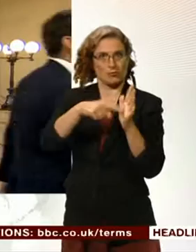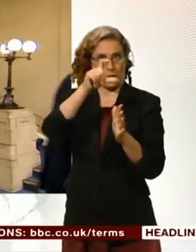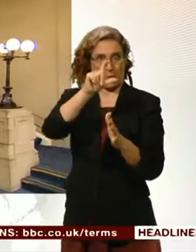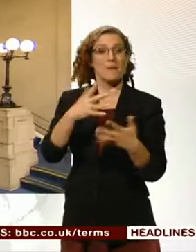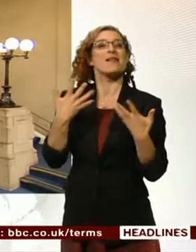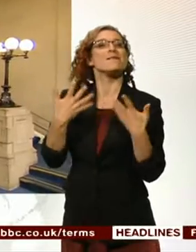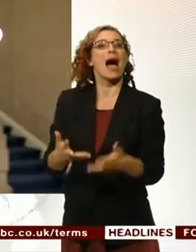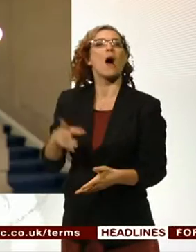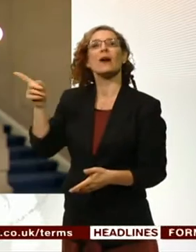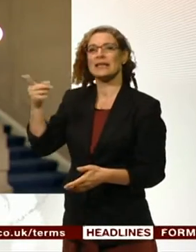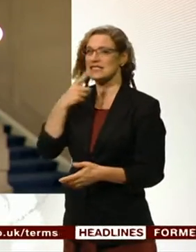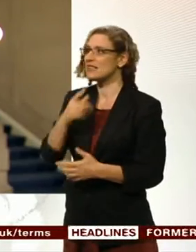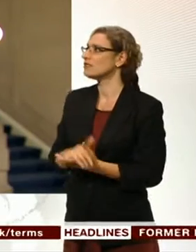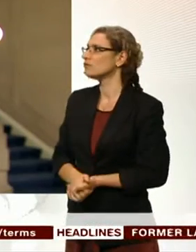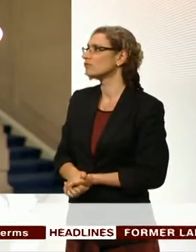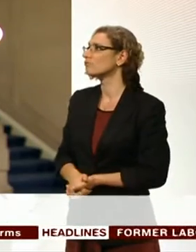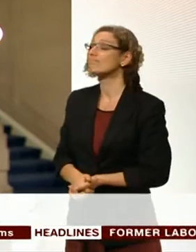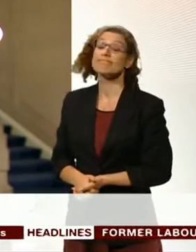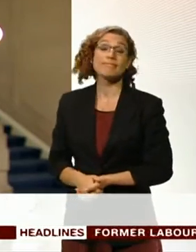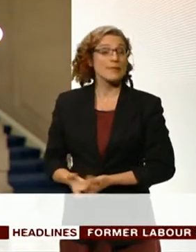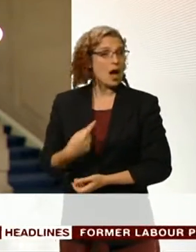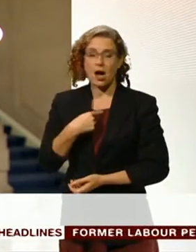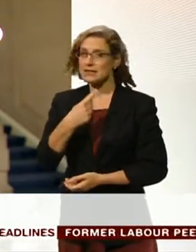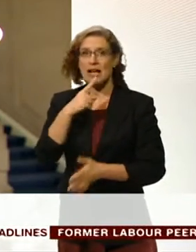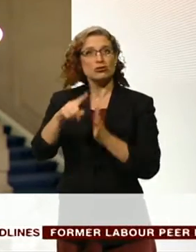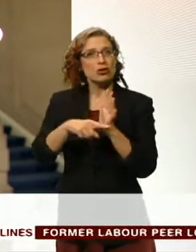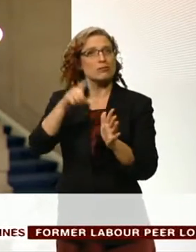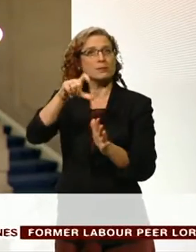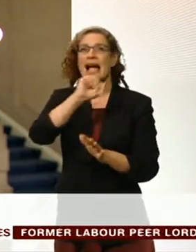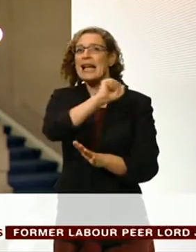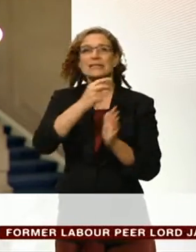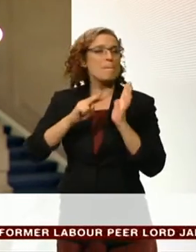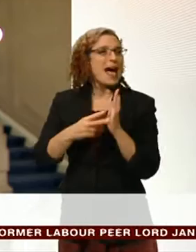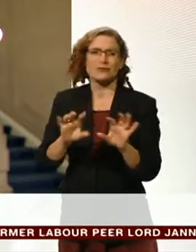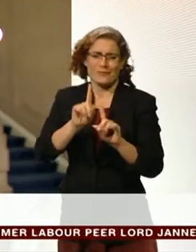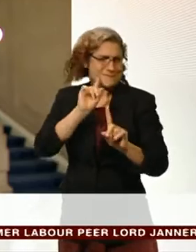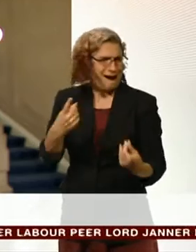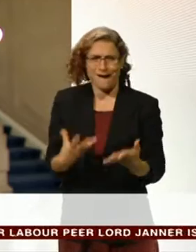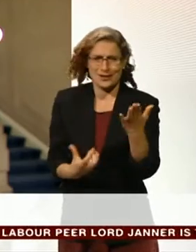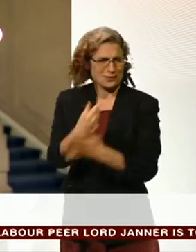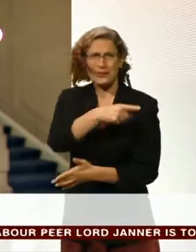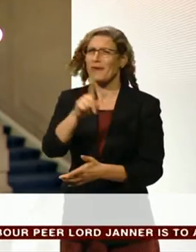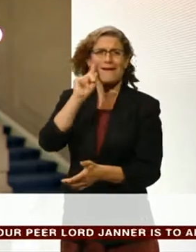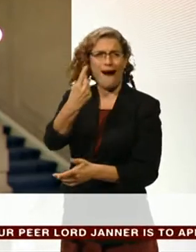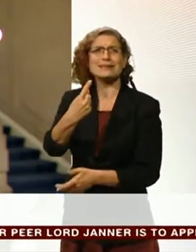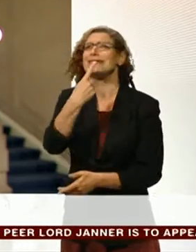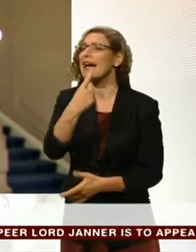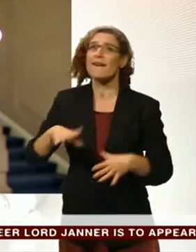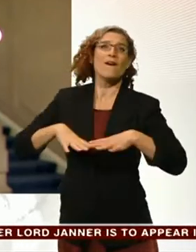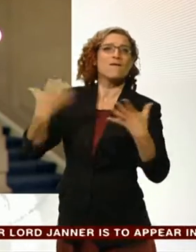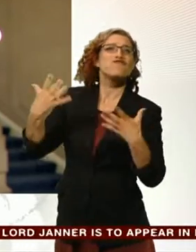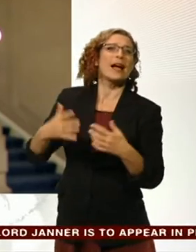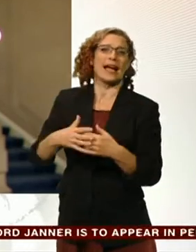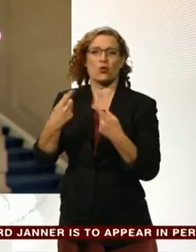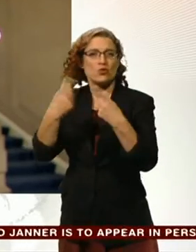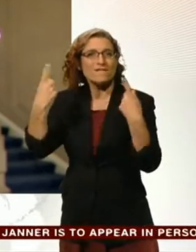today. I'm saying that Jeremy's plans lack credibility. It's not possible to promise free university education, renationalising